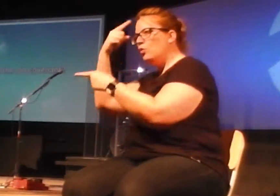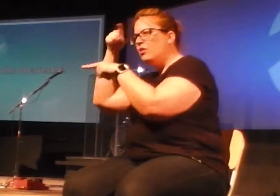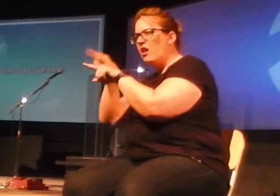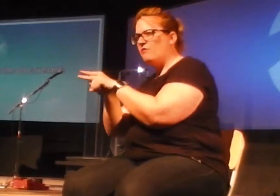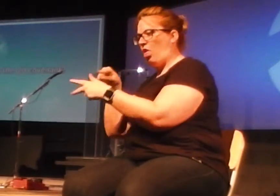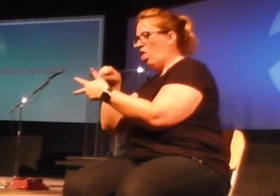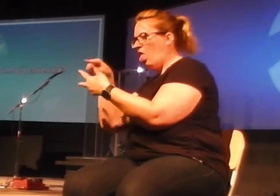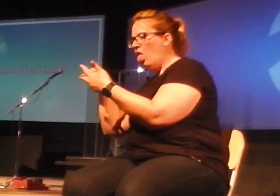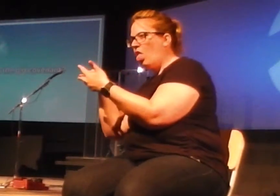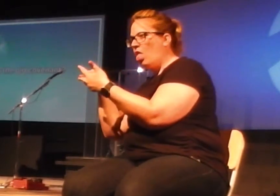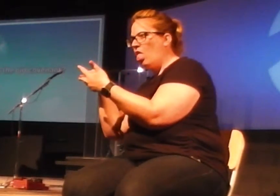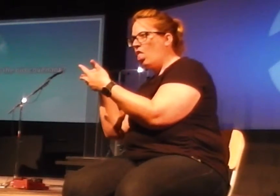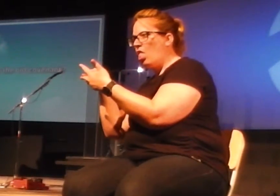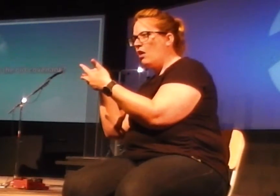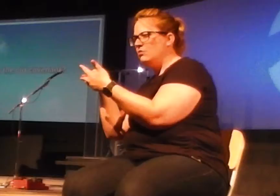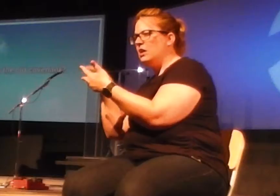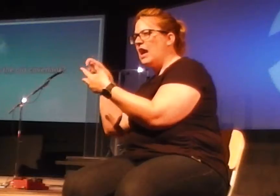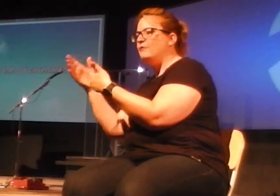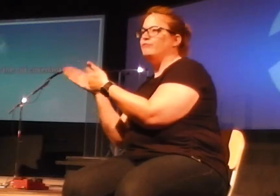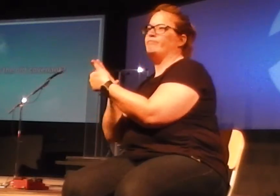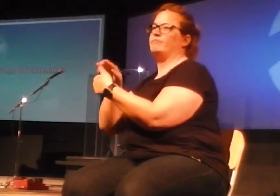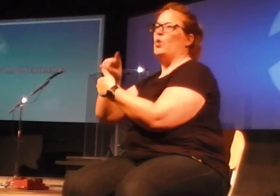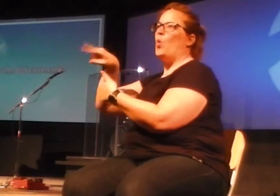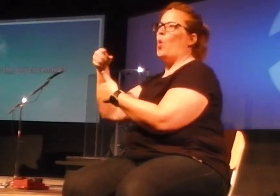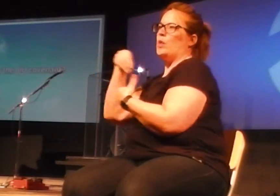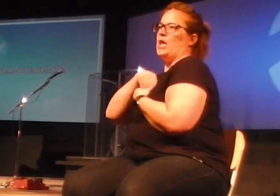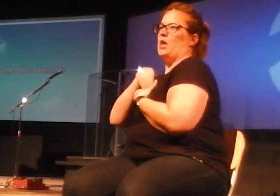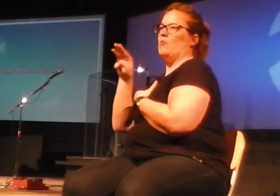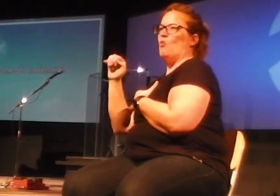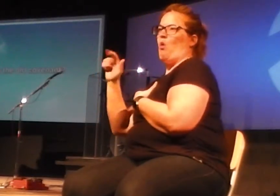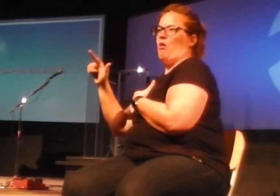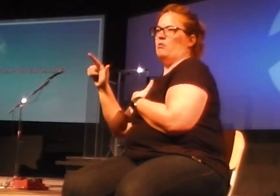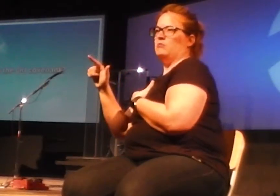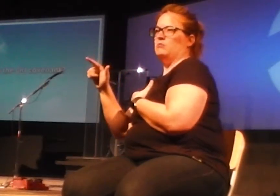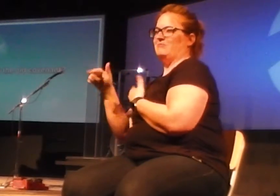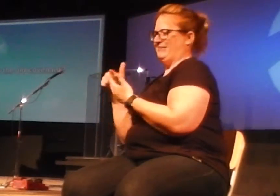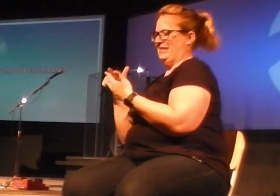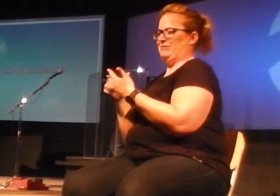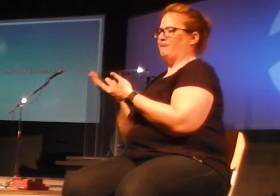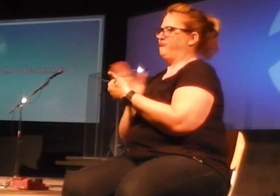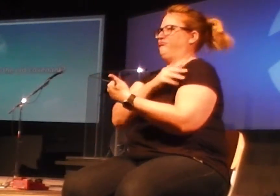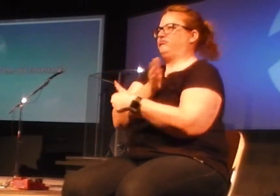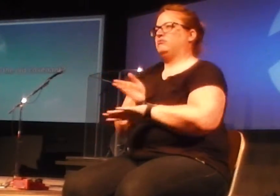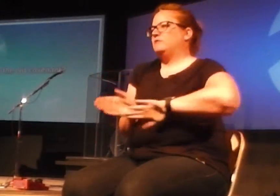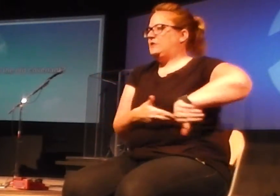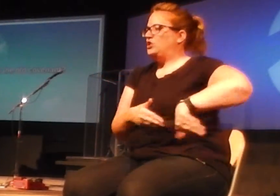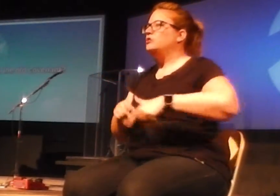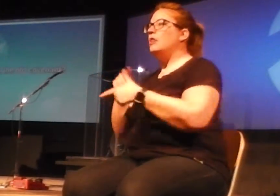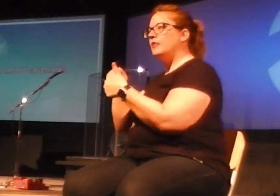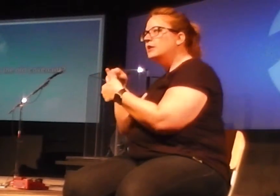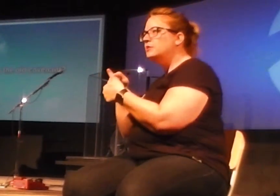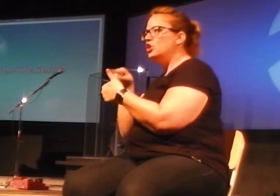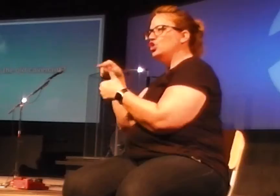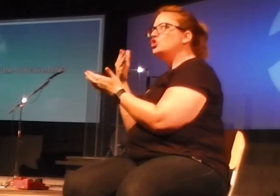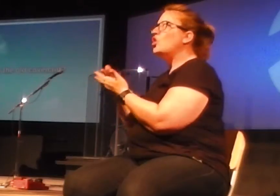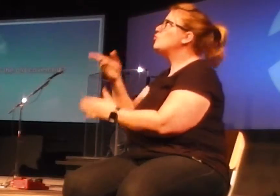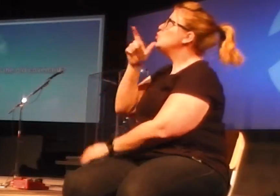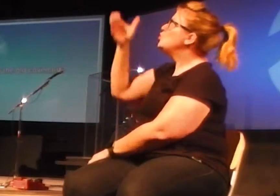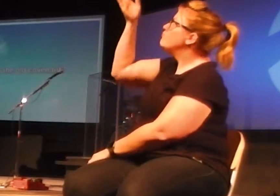that today is the moral law, right? Because the moral law revealed who God was, what his character was, and it